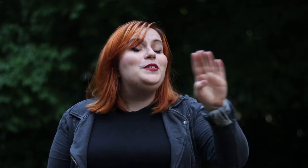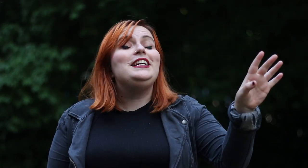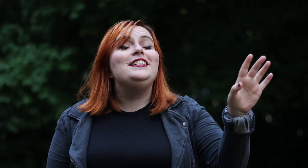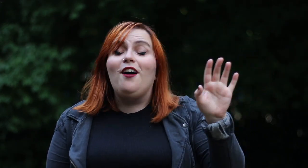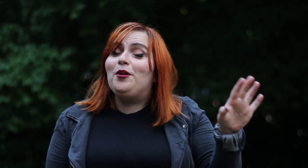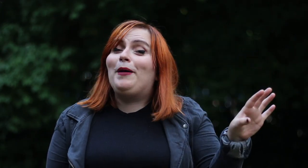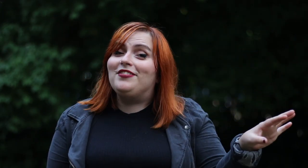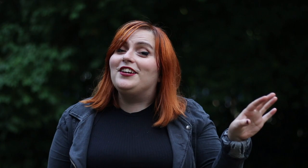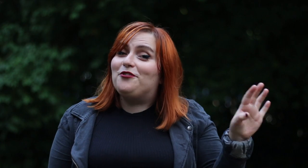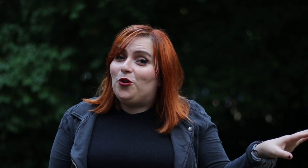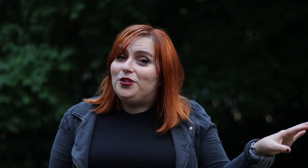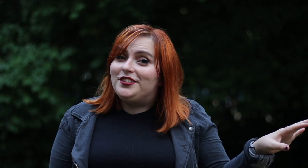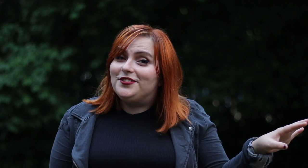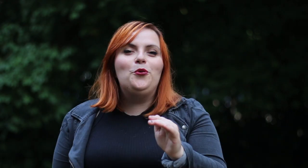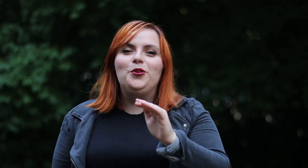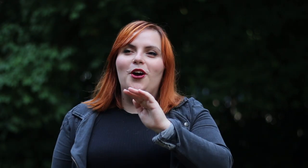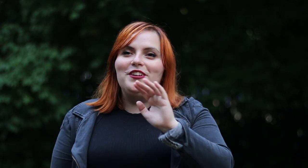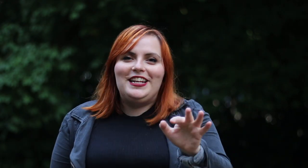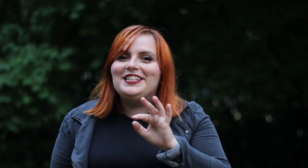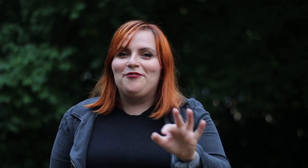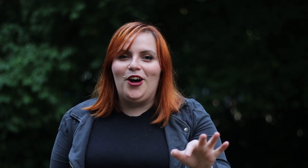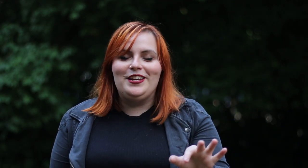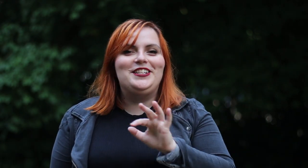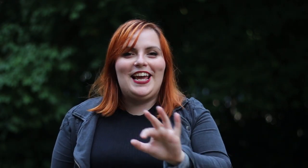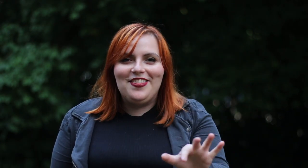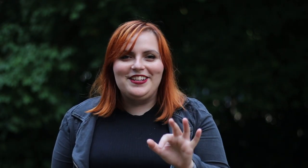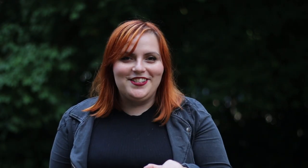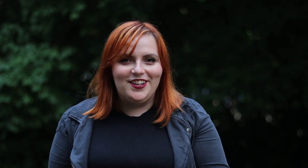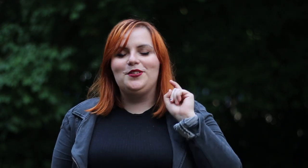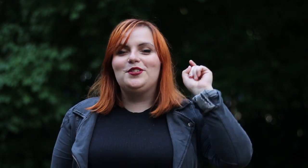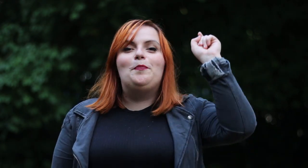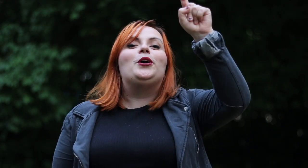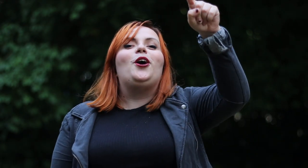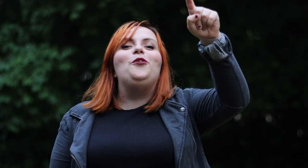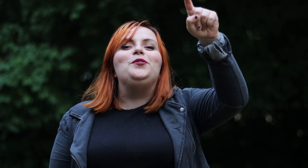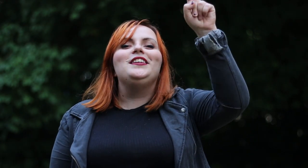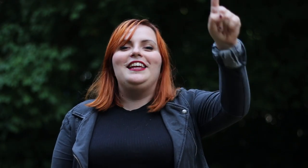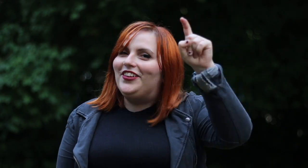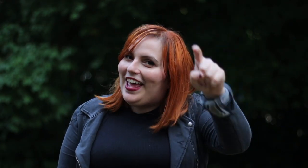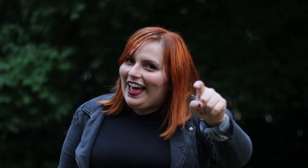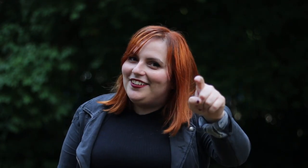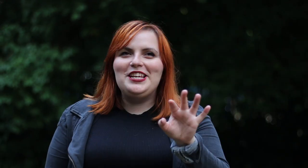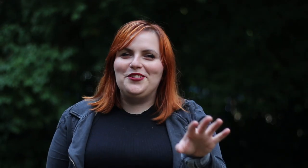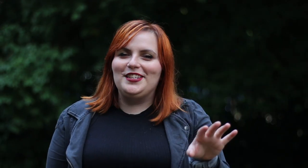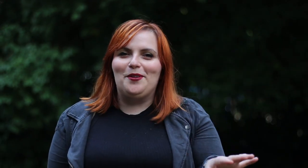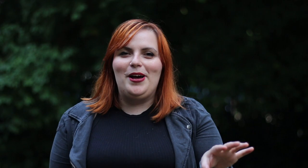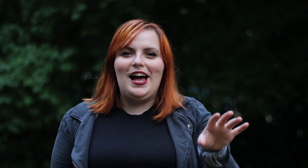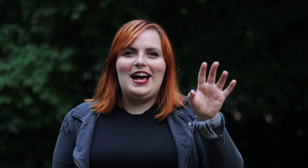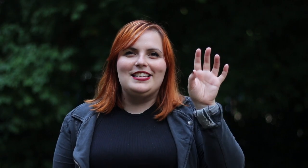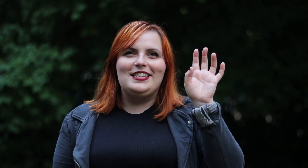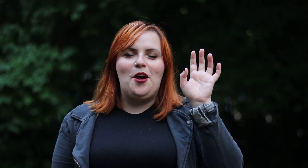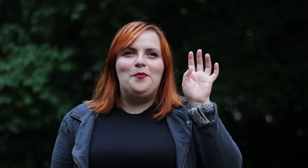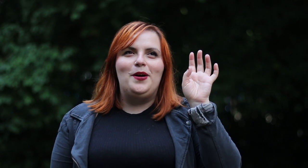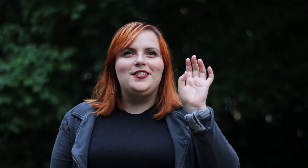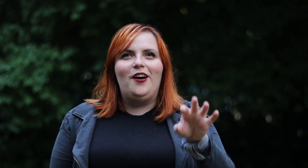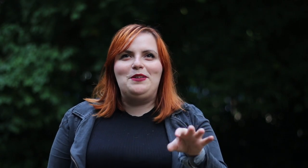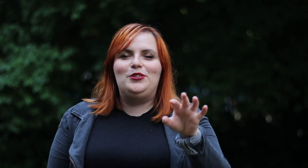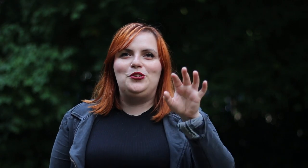Routines aren't a bad thing of course, they're born of a need to survive, to get things done, to put goals in the net. like using summer as a time to